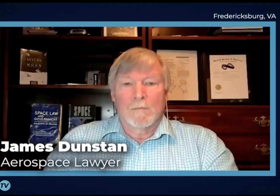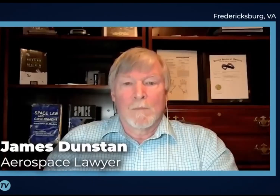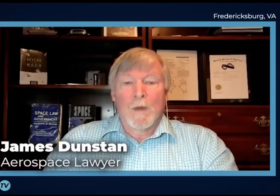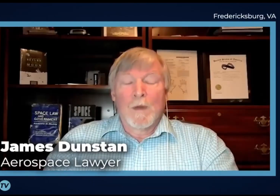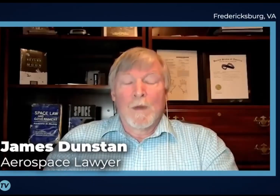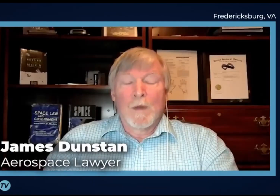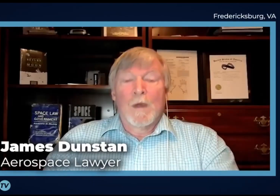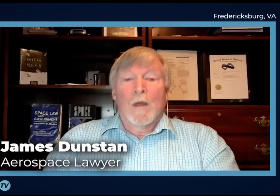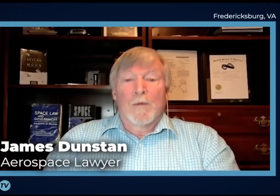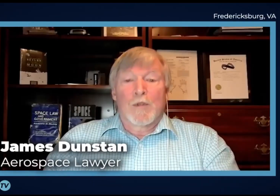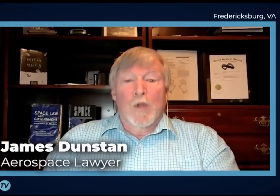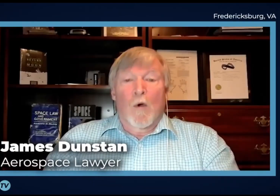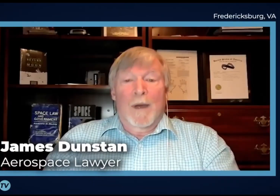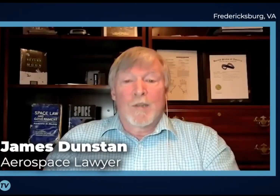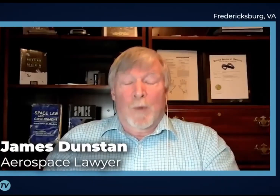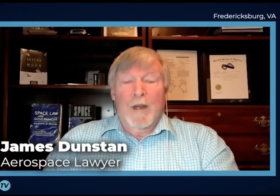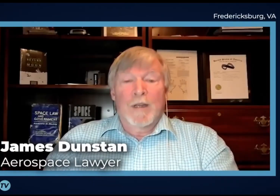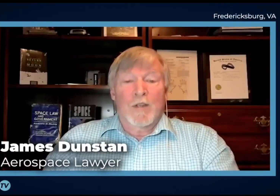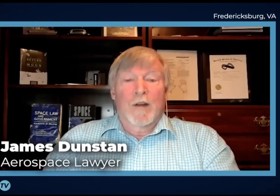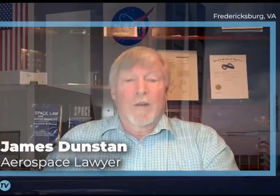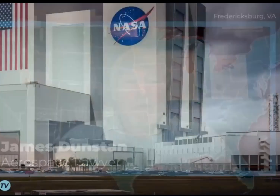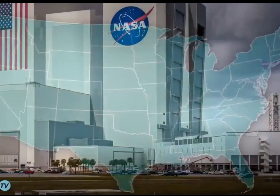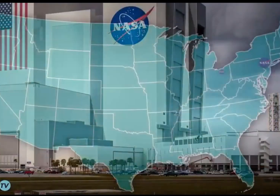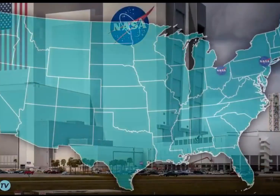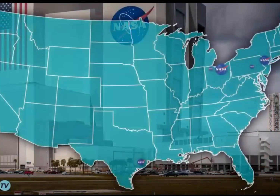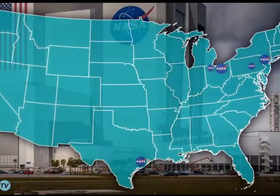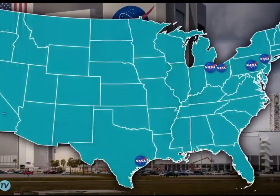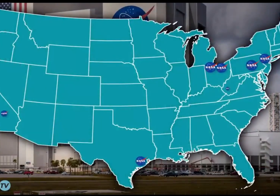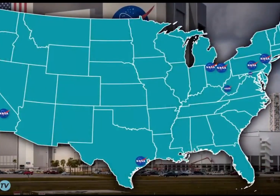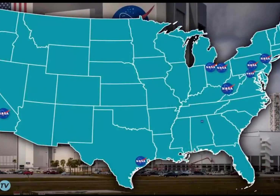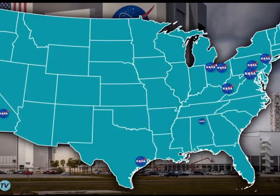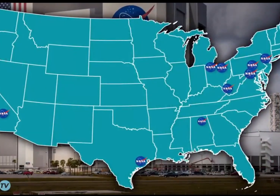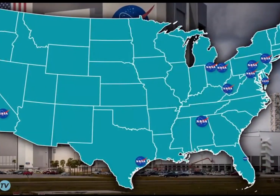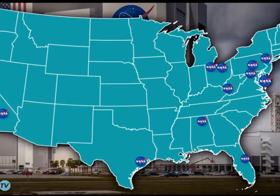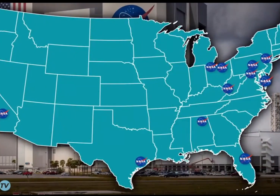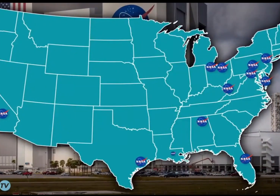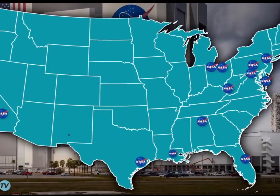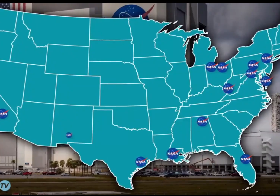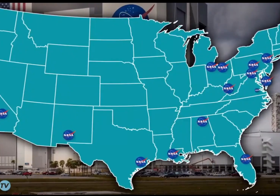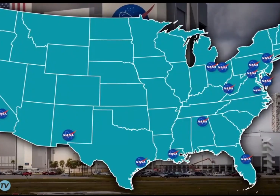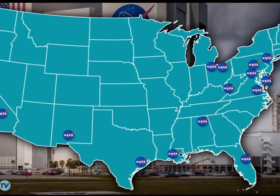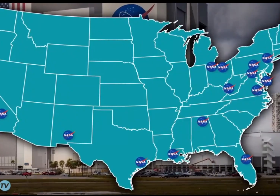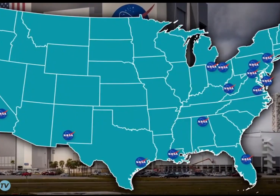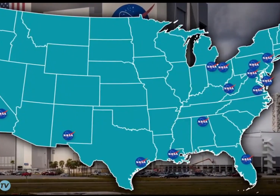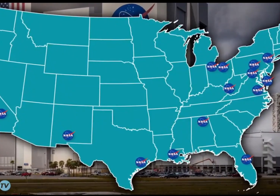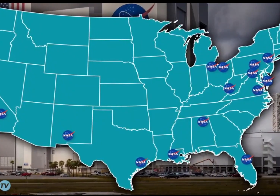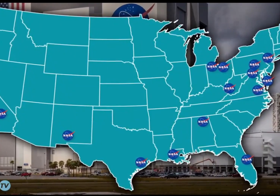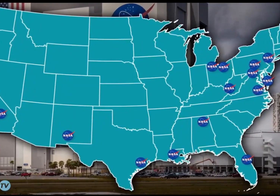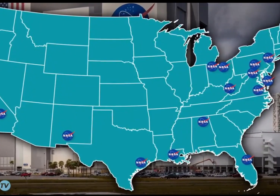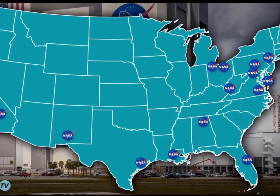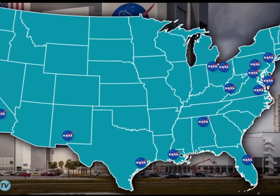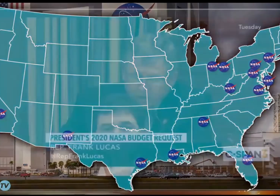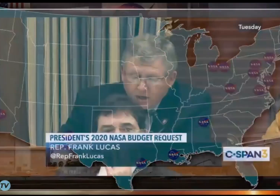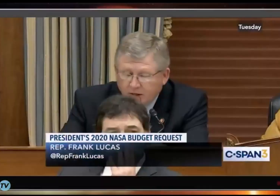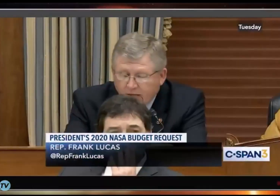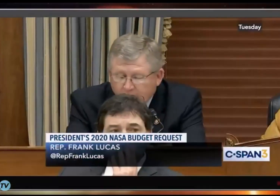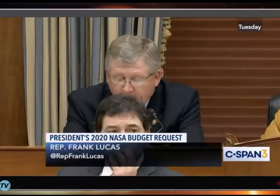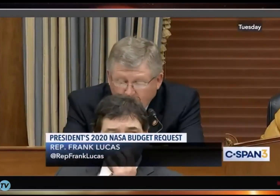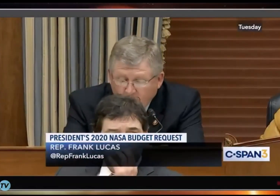lawyer James Dunstan. By spreading its centers across the country, NASA can get more support from more different congressmen. The